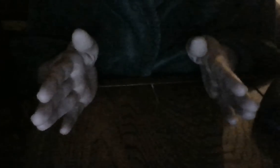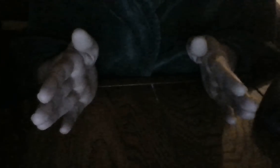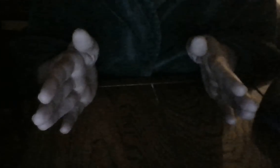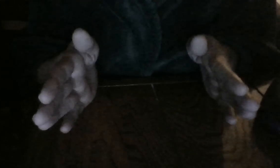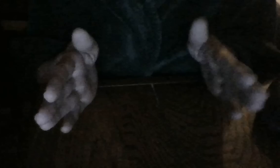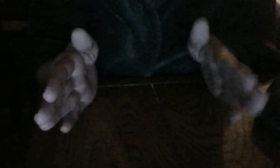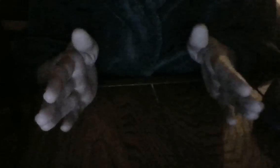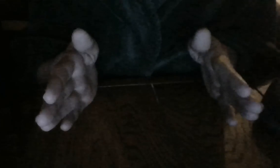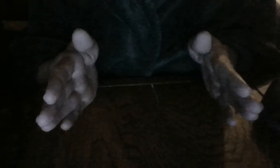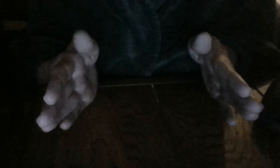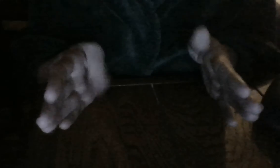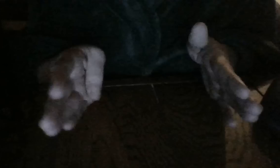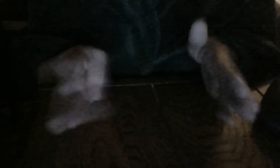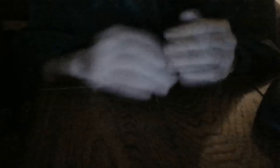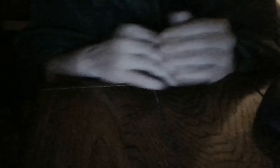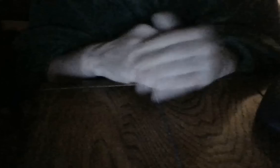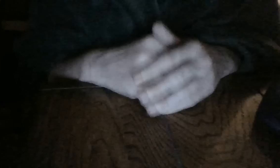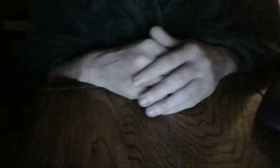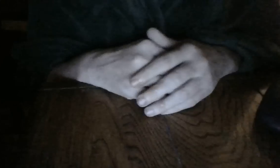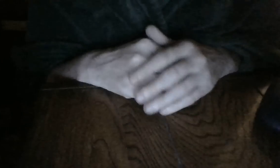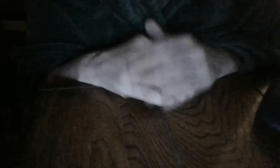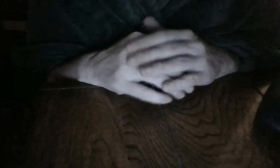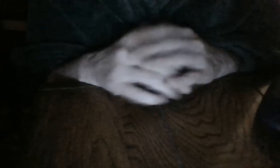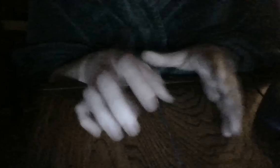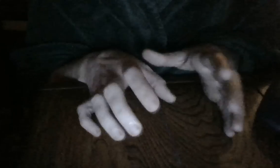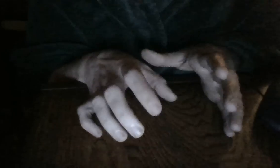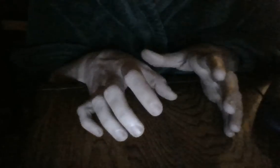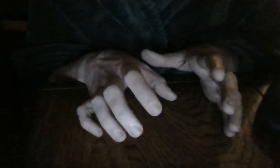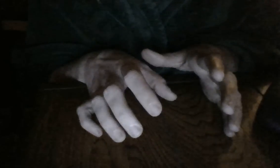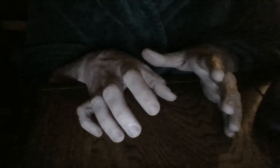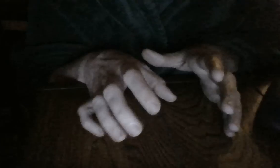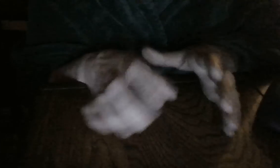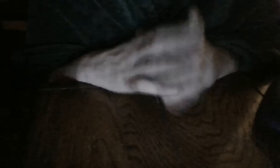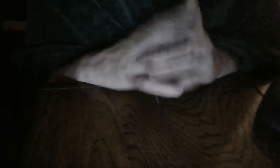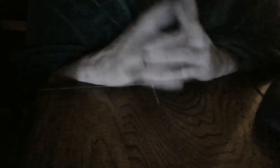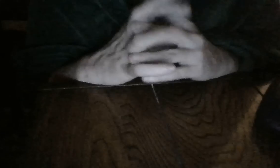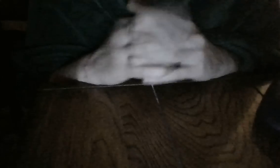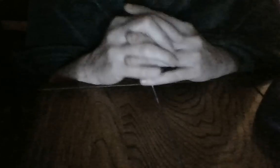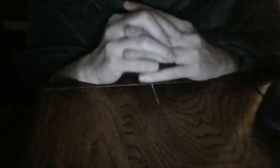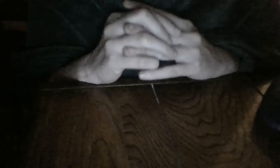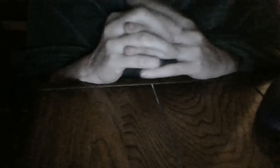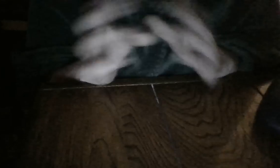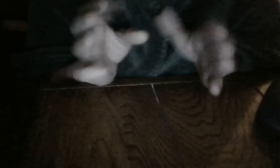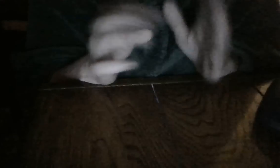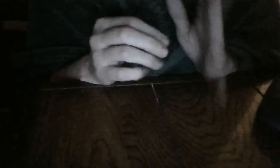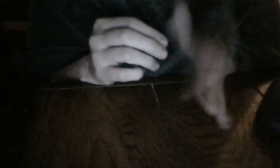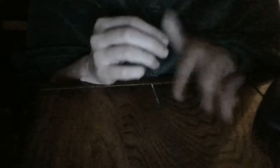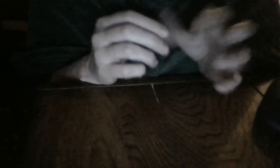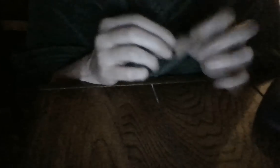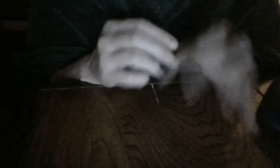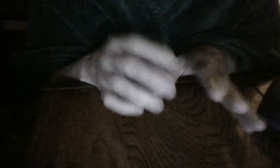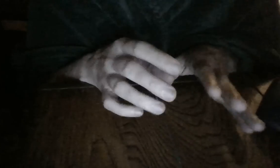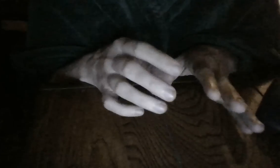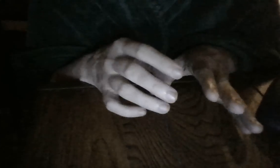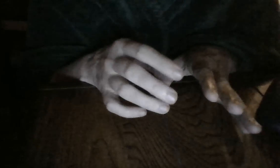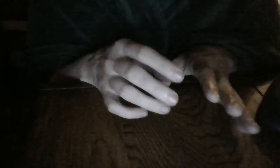company in the past. I heard she had lots of help to do it. I heard specifically Capricorn and Scorpio energy